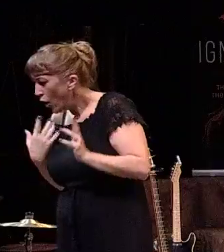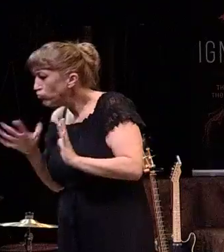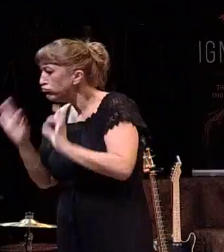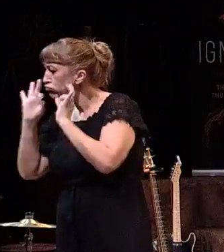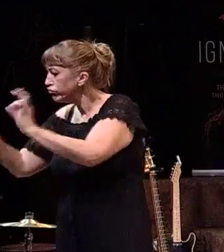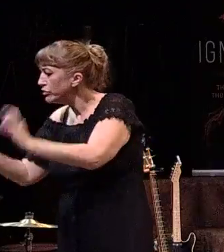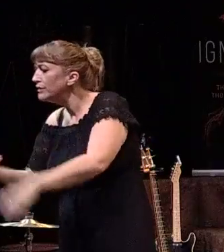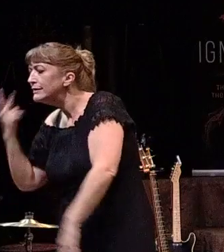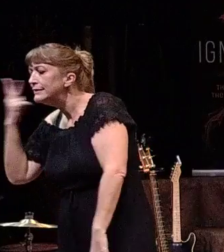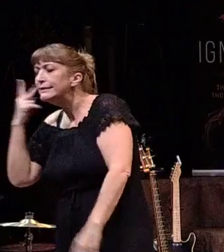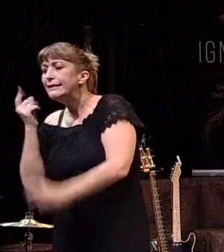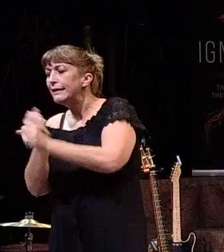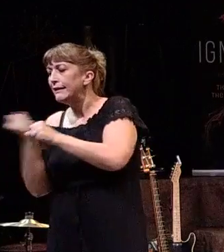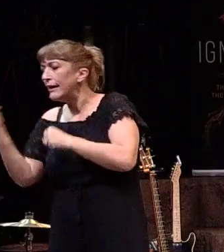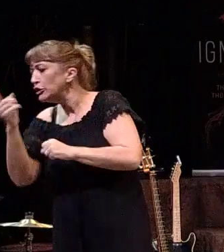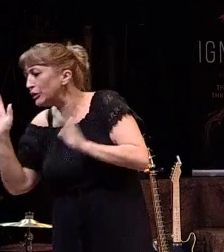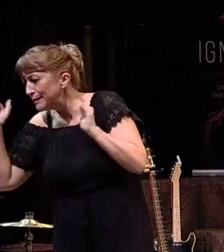year.